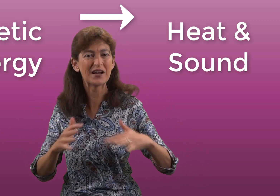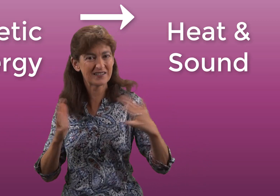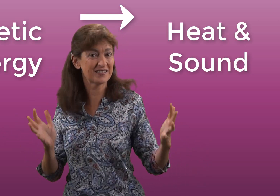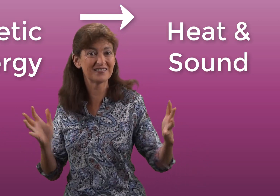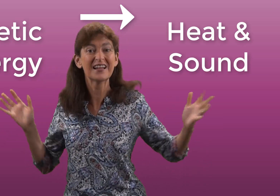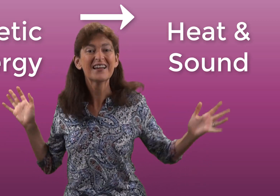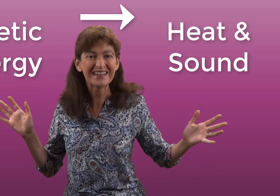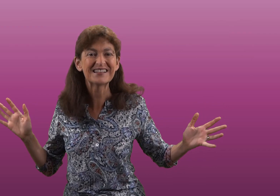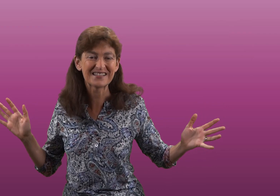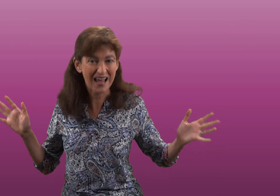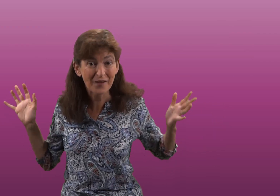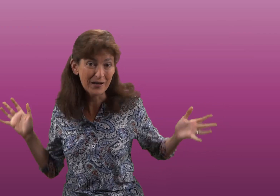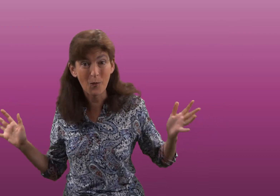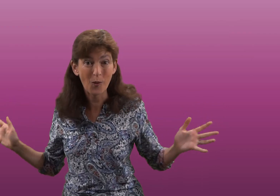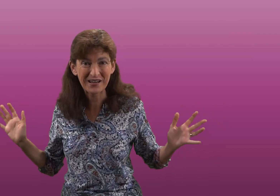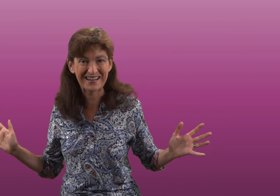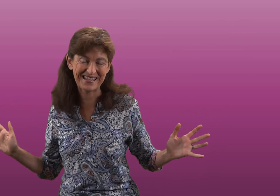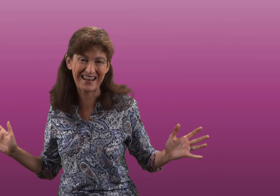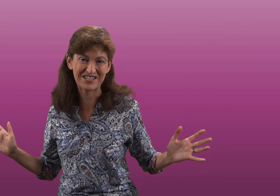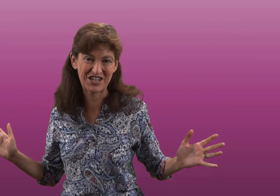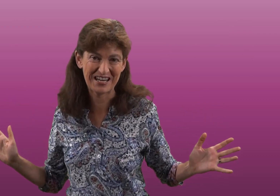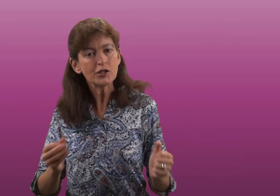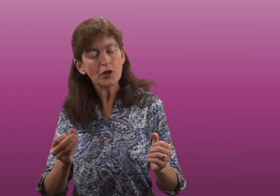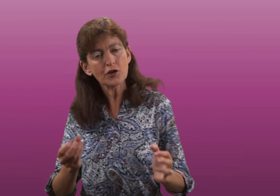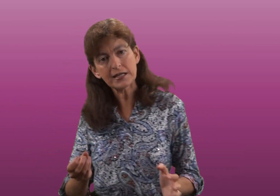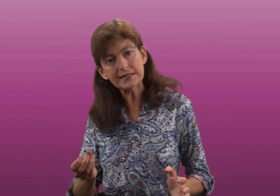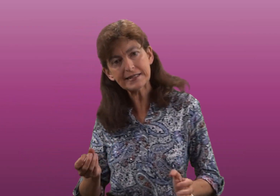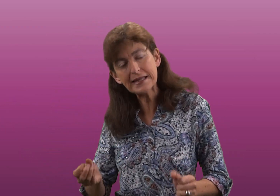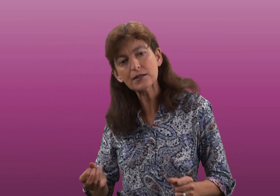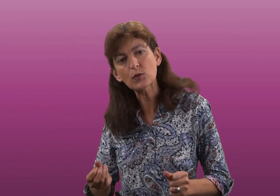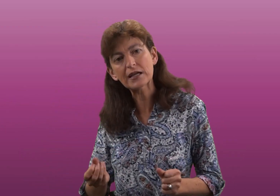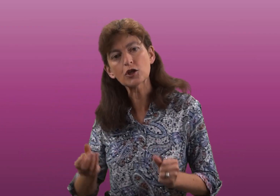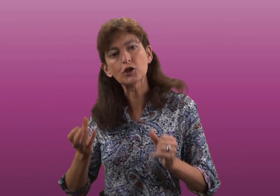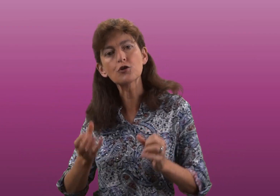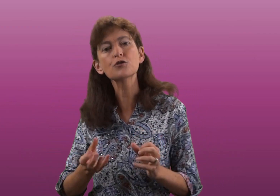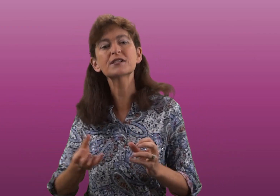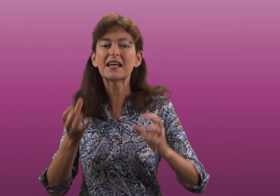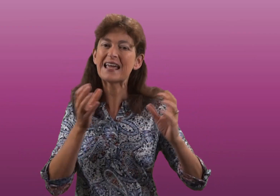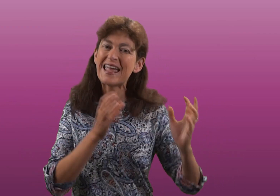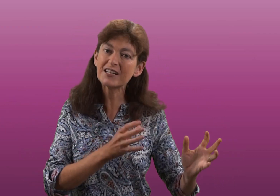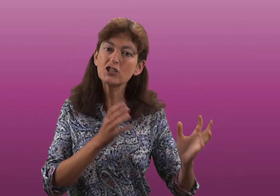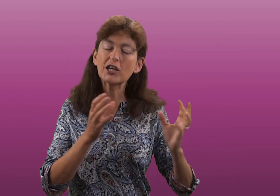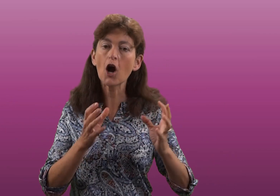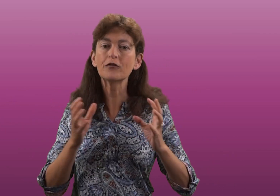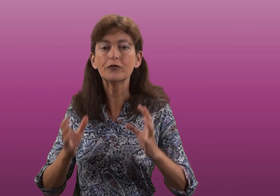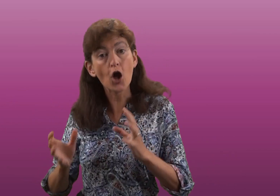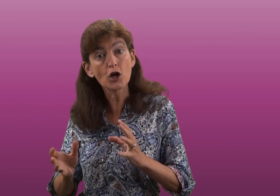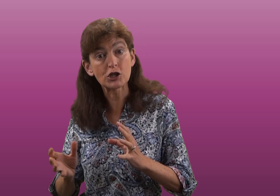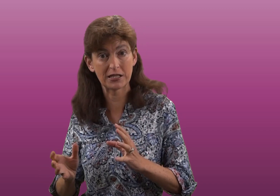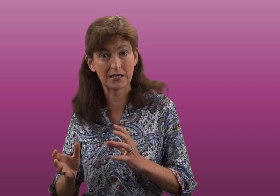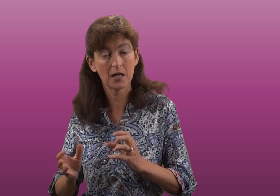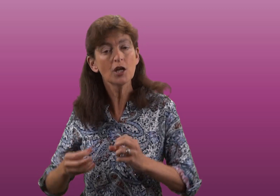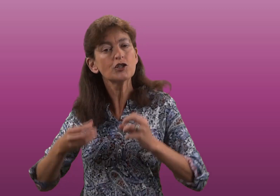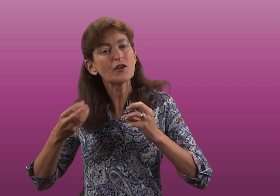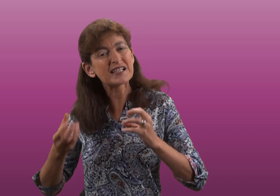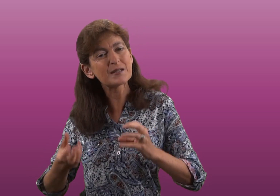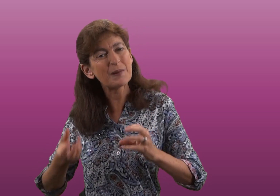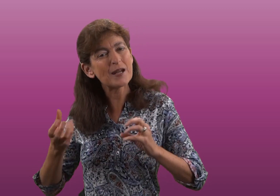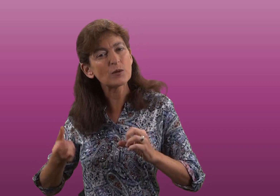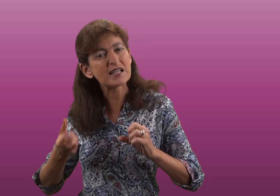until it doesn't have any more kinetic energy. So you can see that we can use energy conversion to explain what's